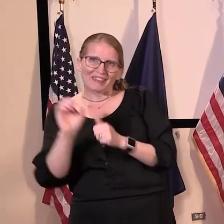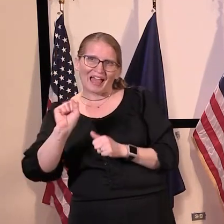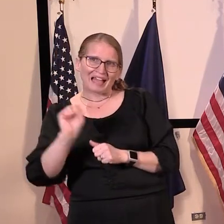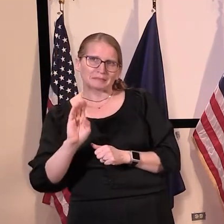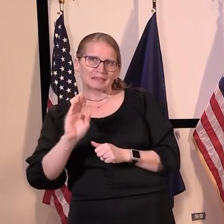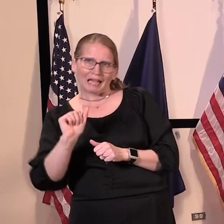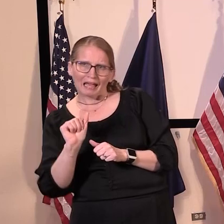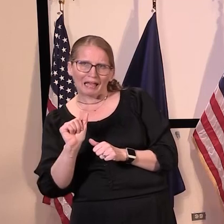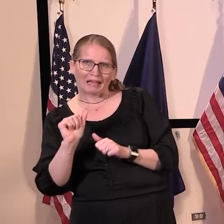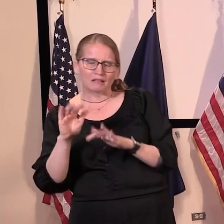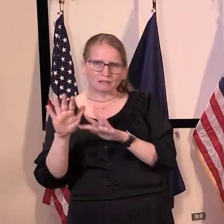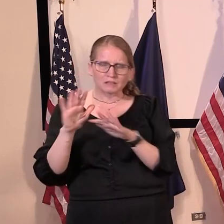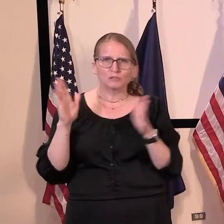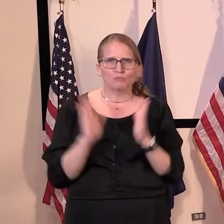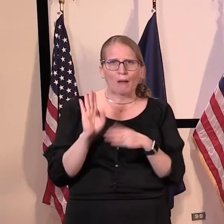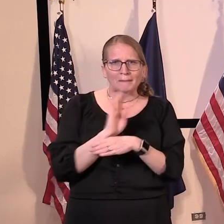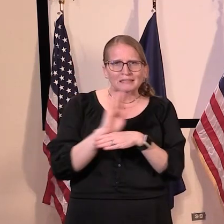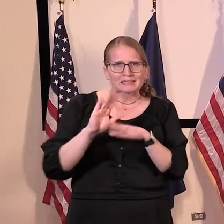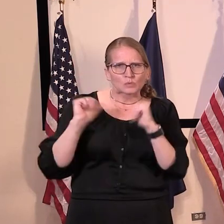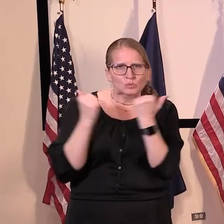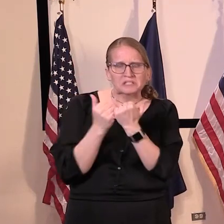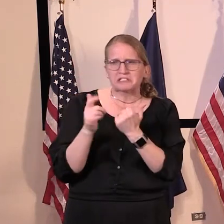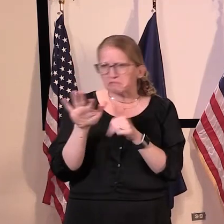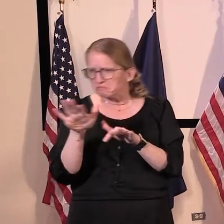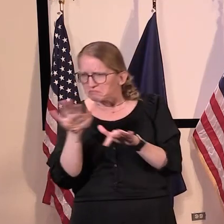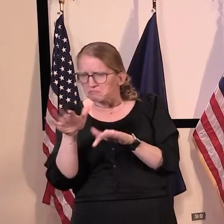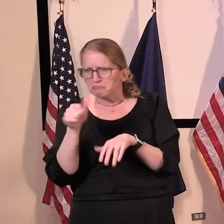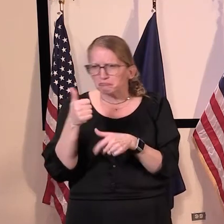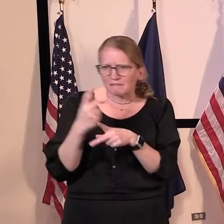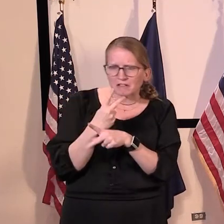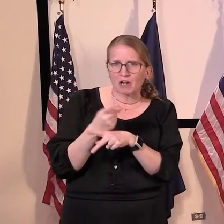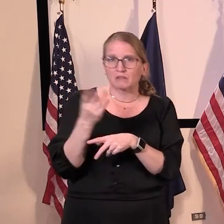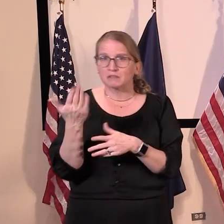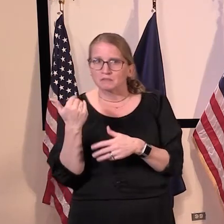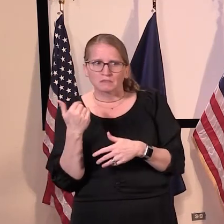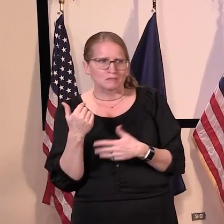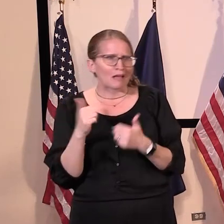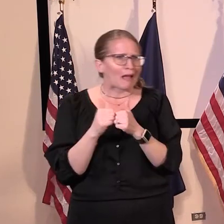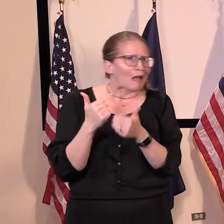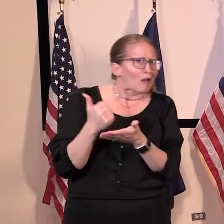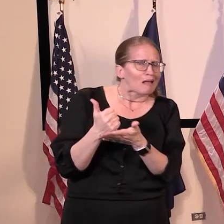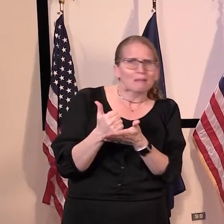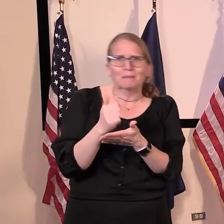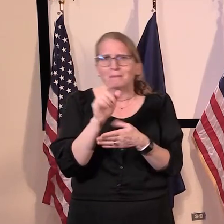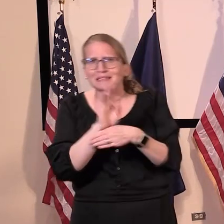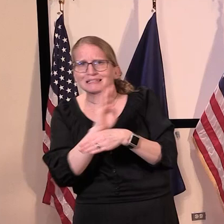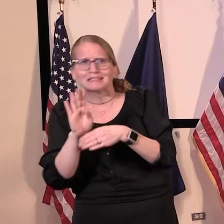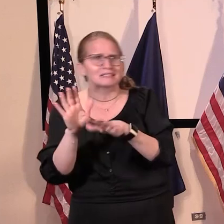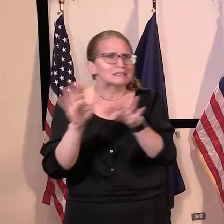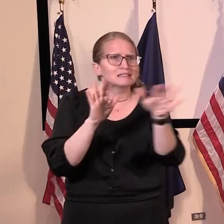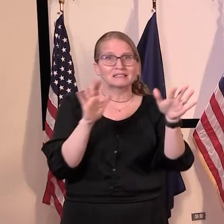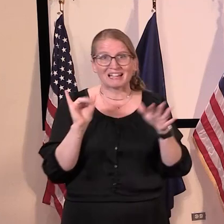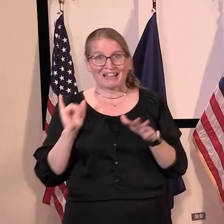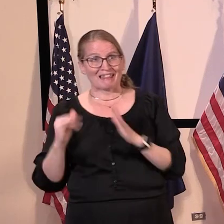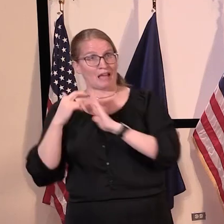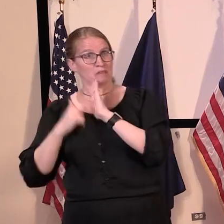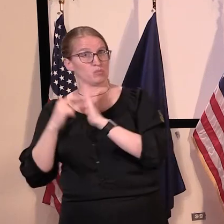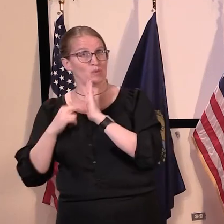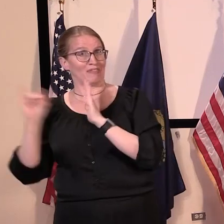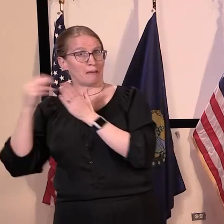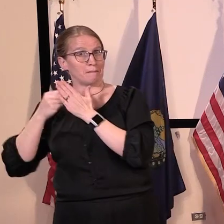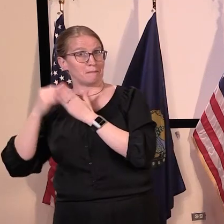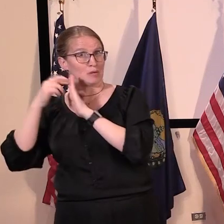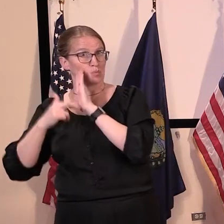businesses about where we can make some adjustments in what the regulations are to provide some flexibility